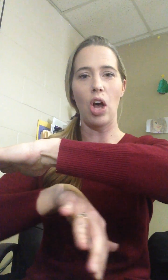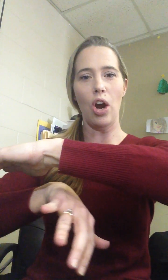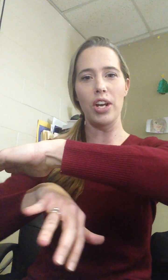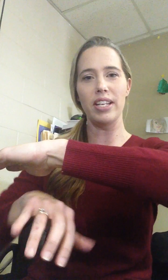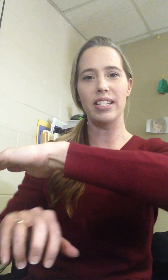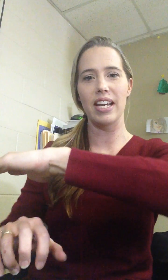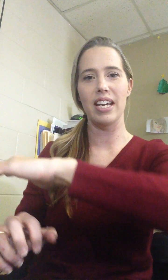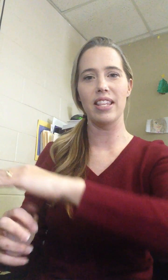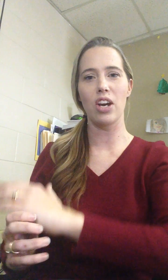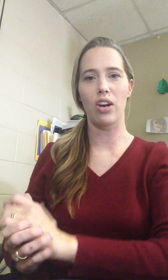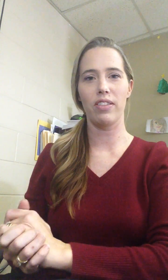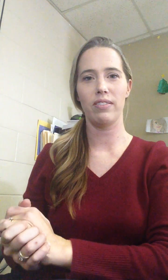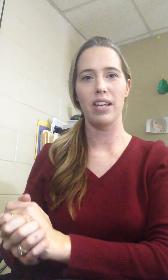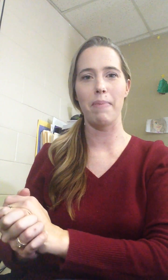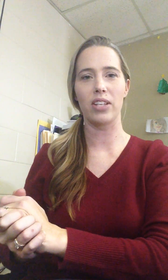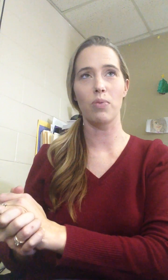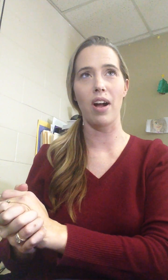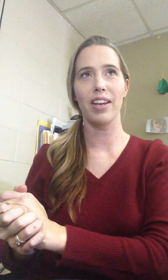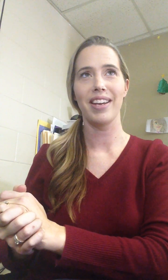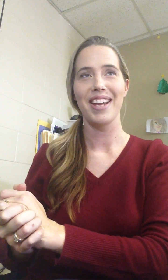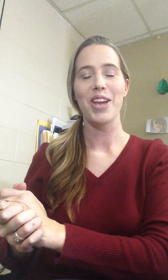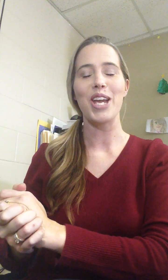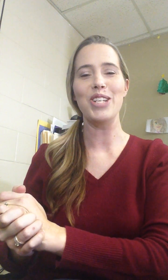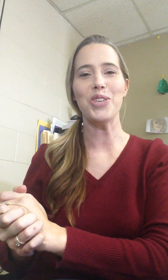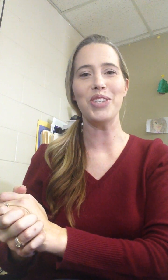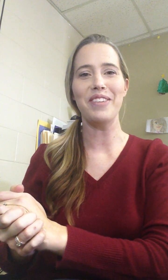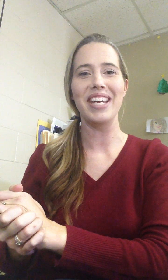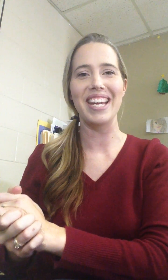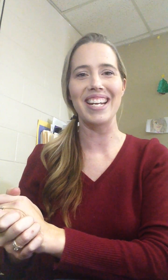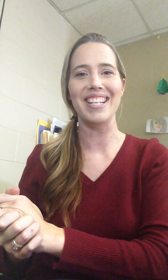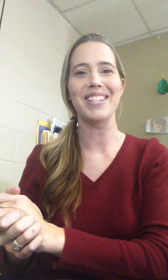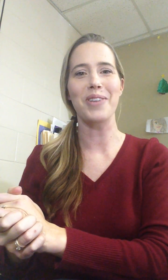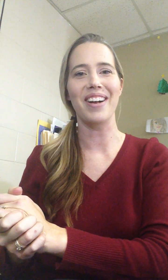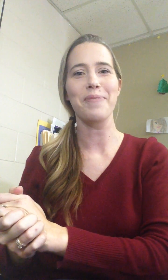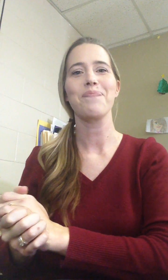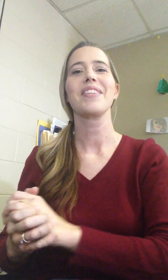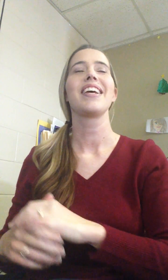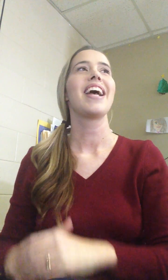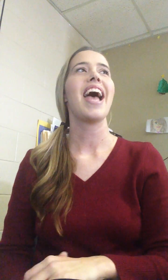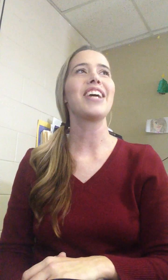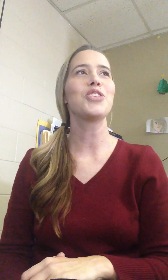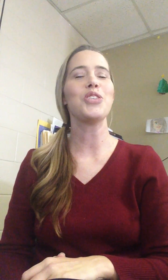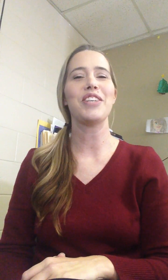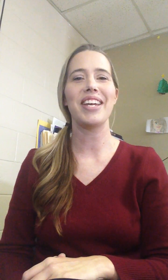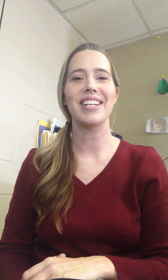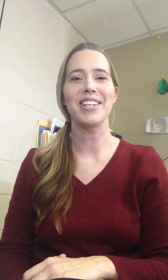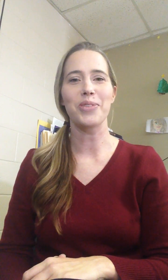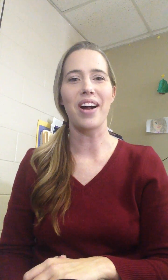hardens in the earth it makes a rock intrusive igneous rock extrusive igneous rock